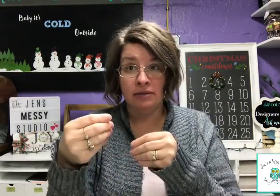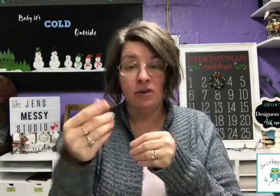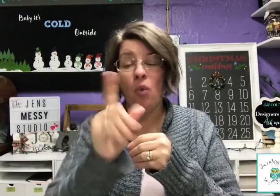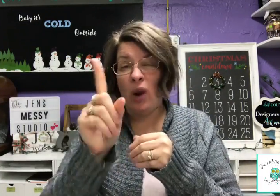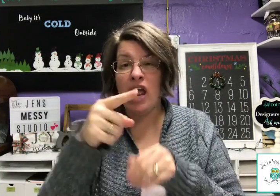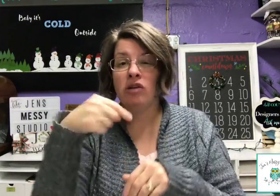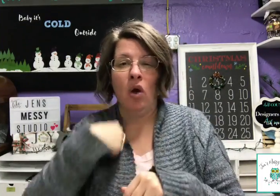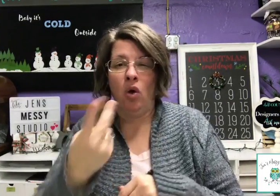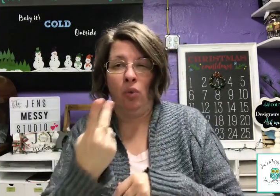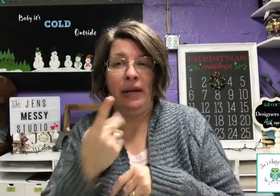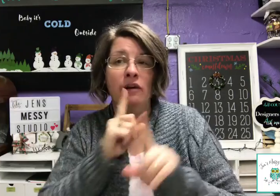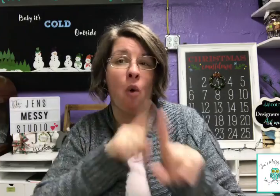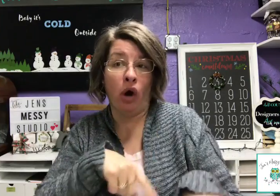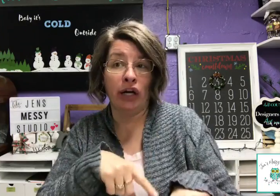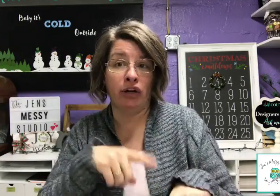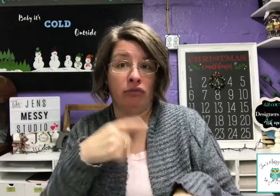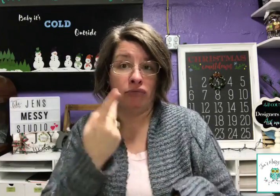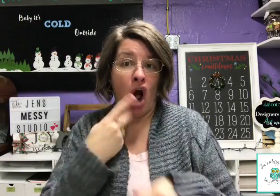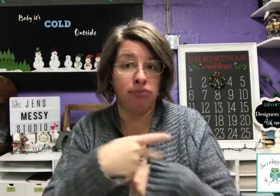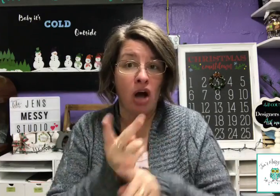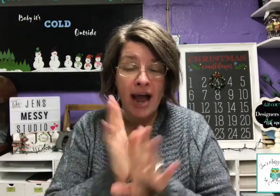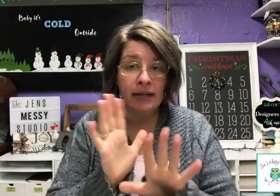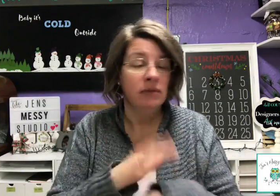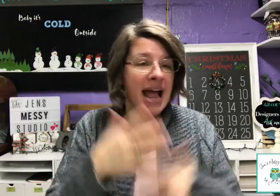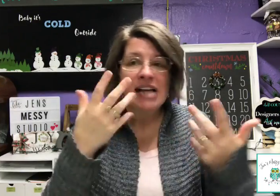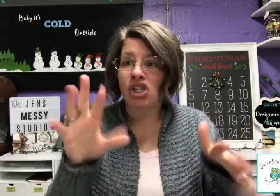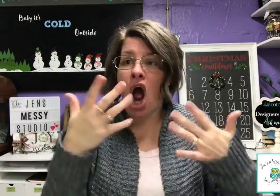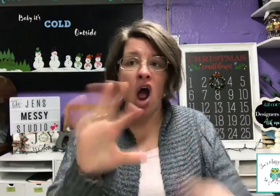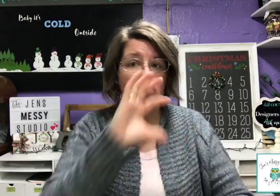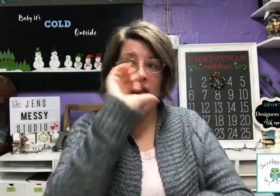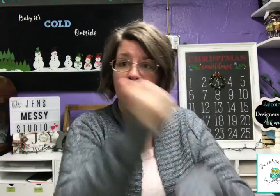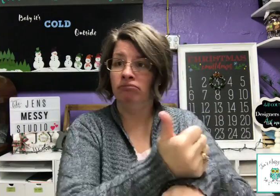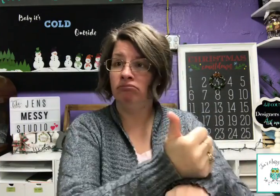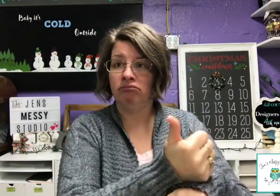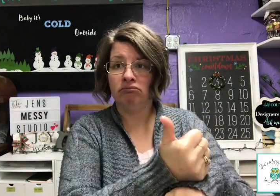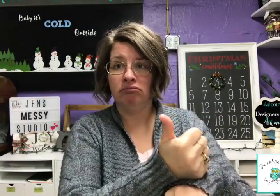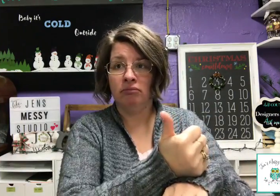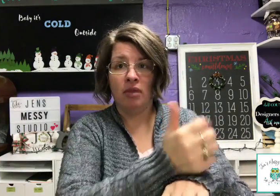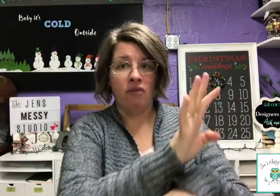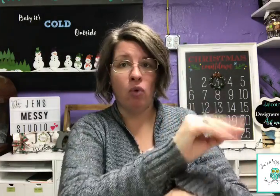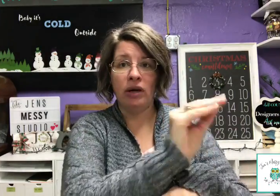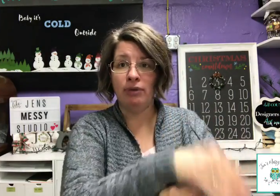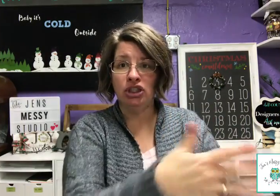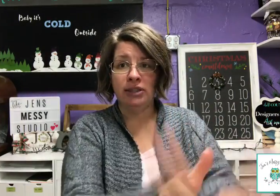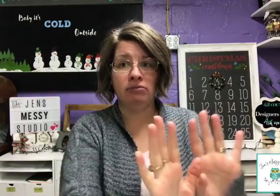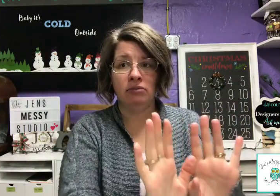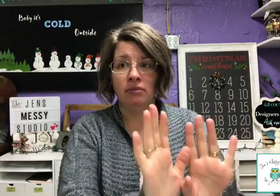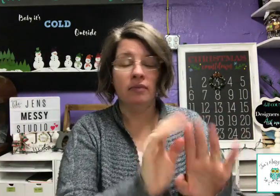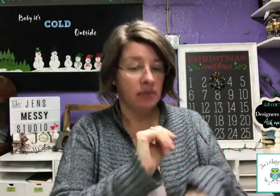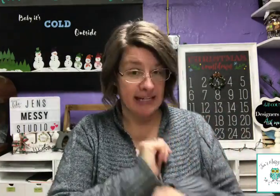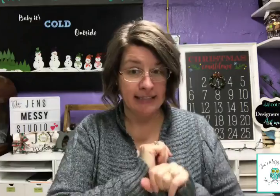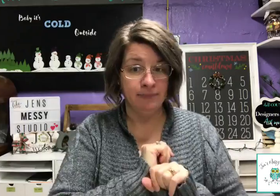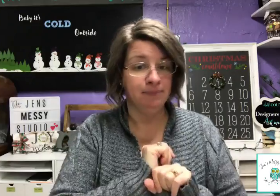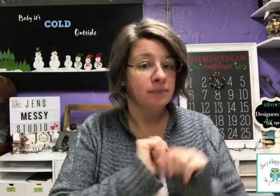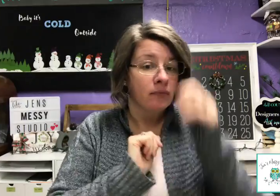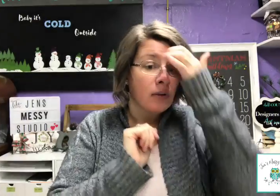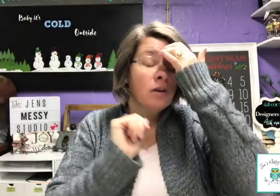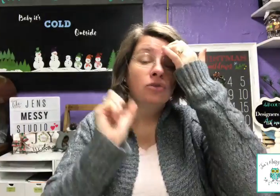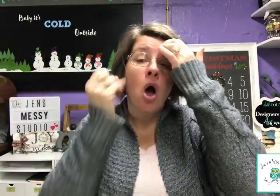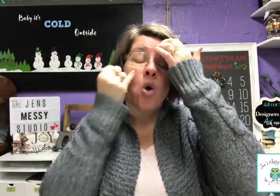when we order our plan. It's already 40% so